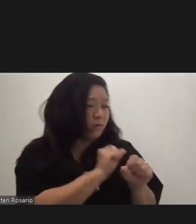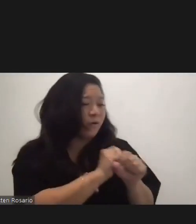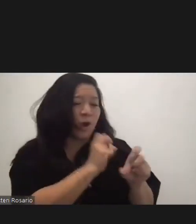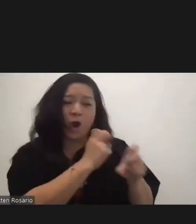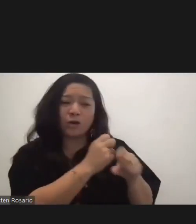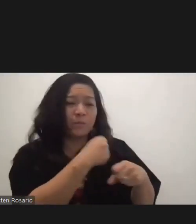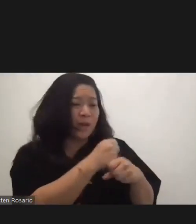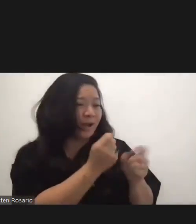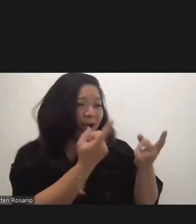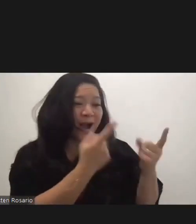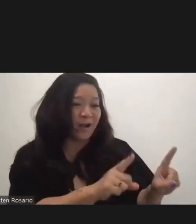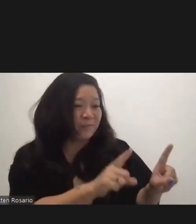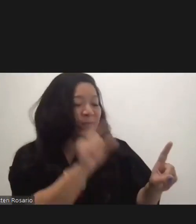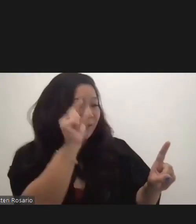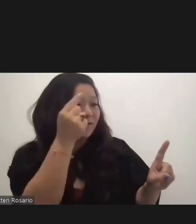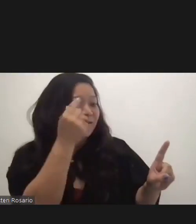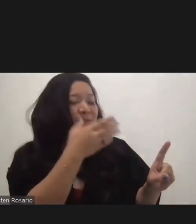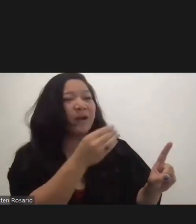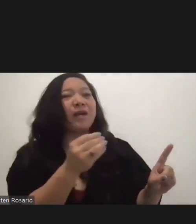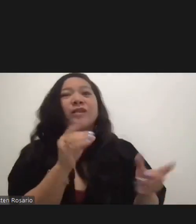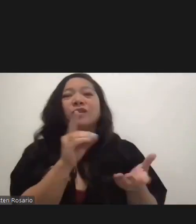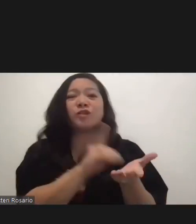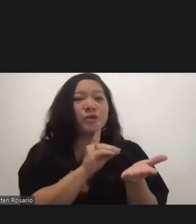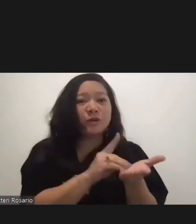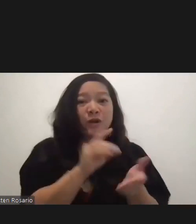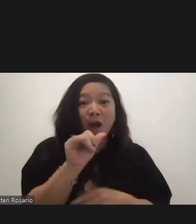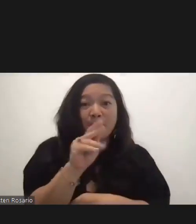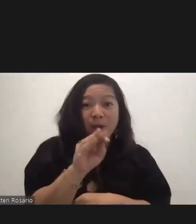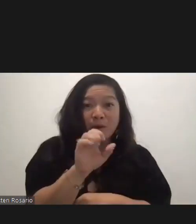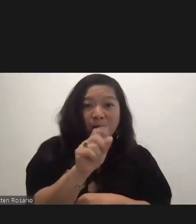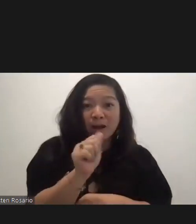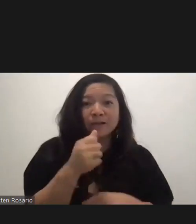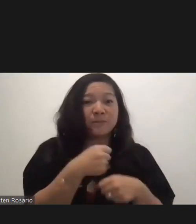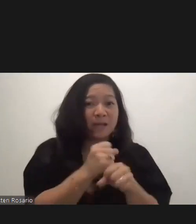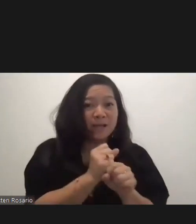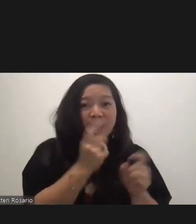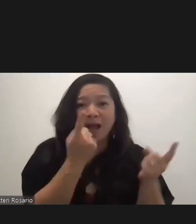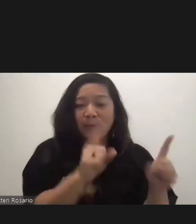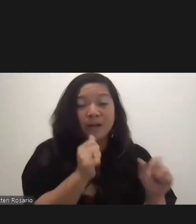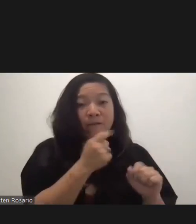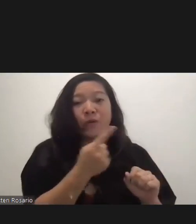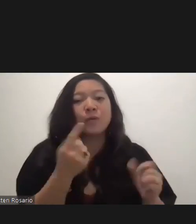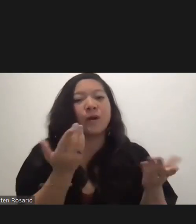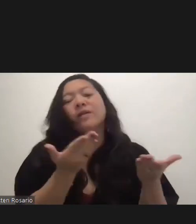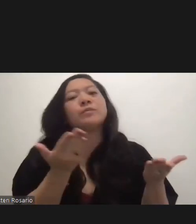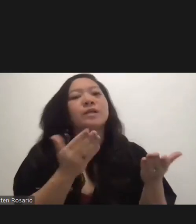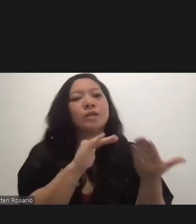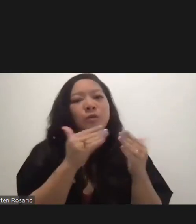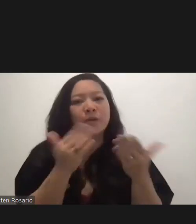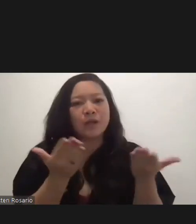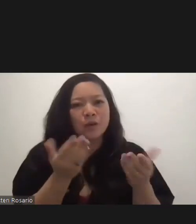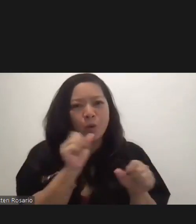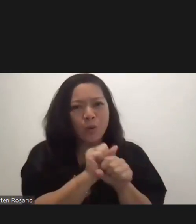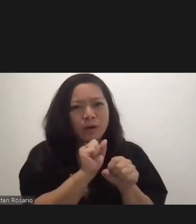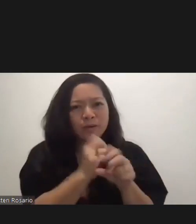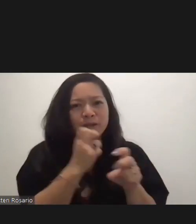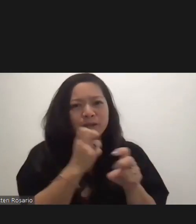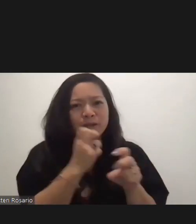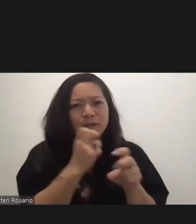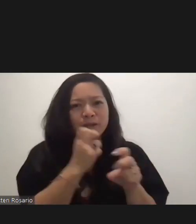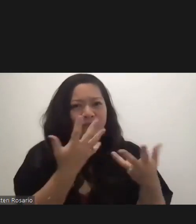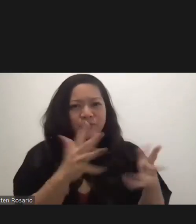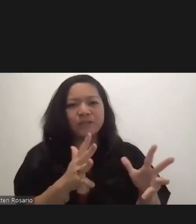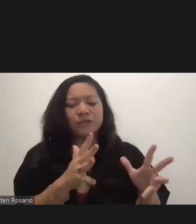happen. Dr. Cabrera is working as hard as he can to make it happen. Everybody, everybody in the community is working as hard to get it up.